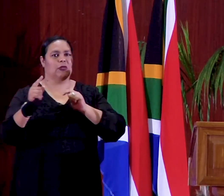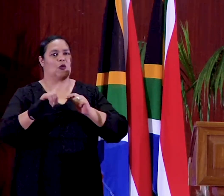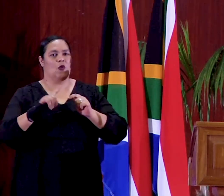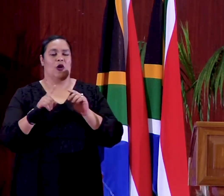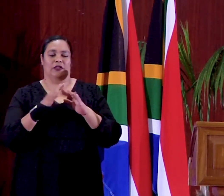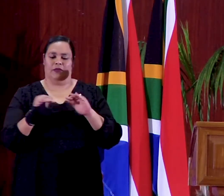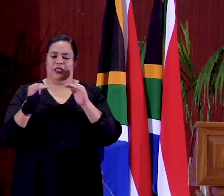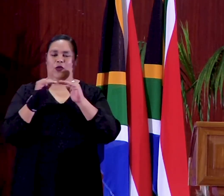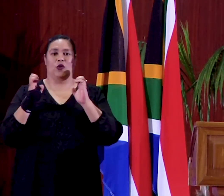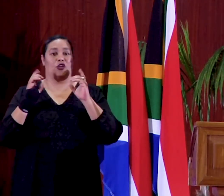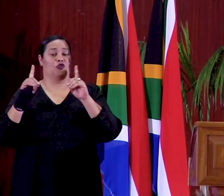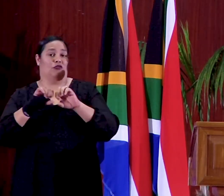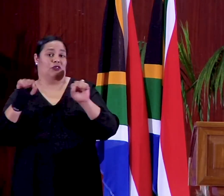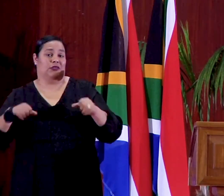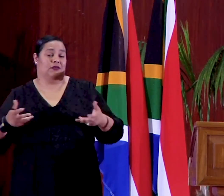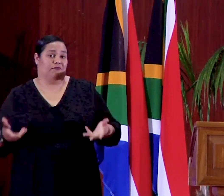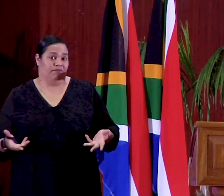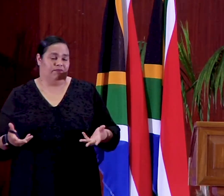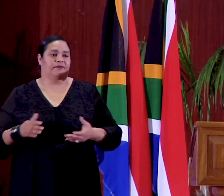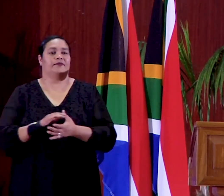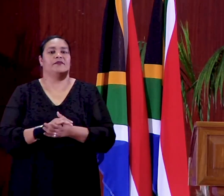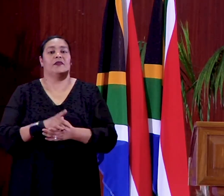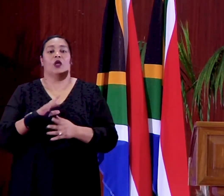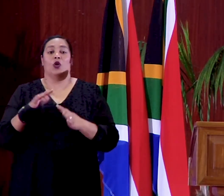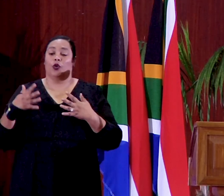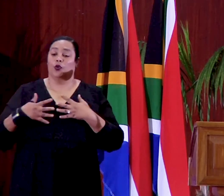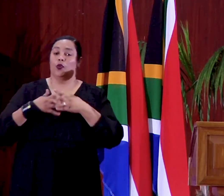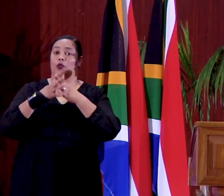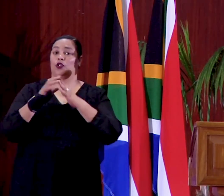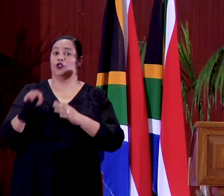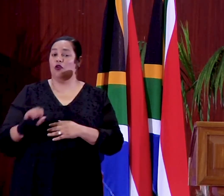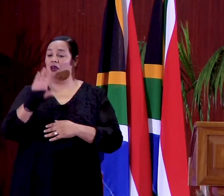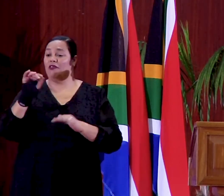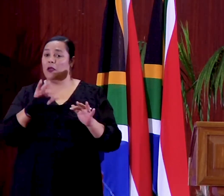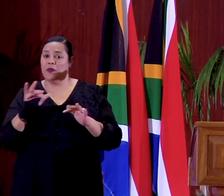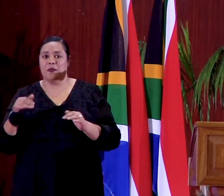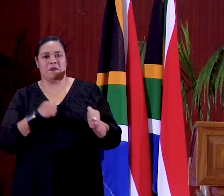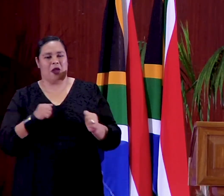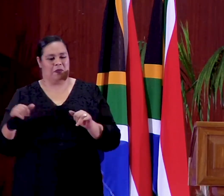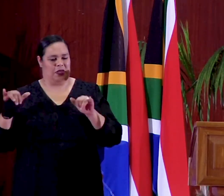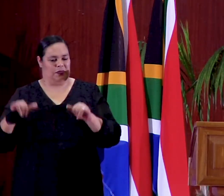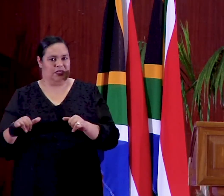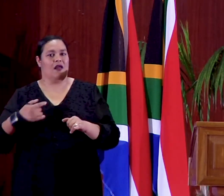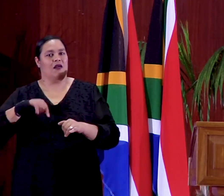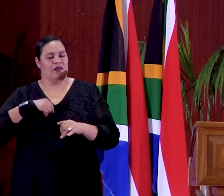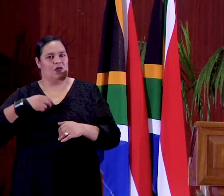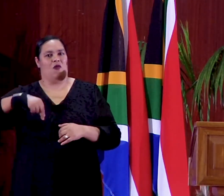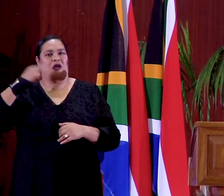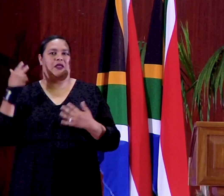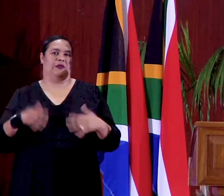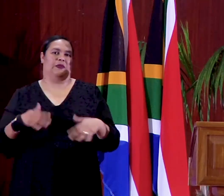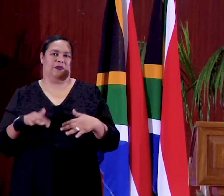equal education system. The unity of the South African people remains our highest